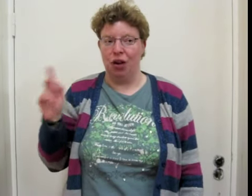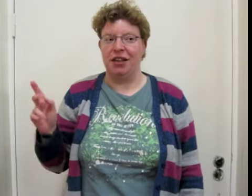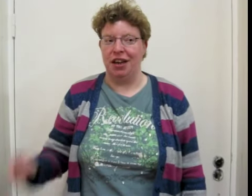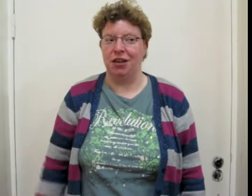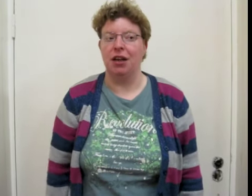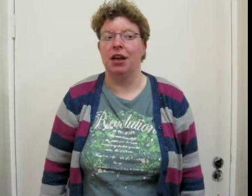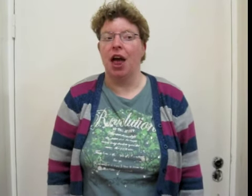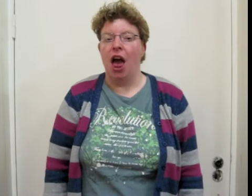1990.